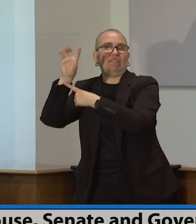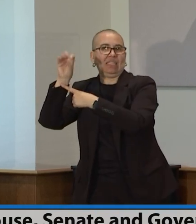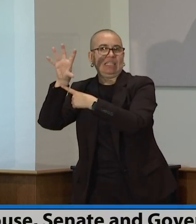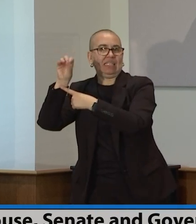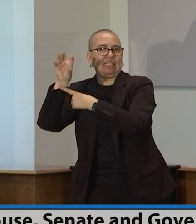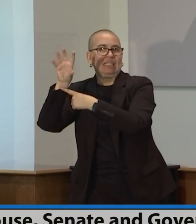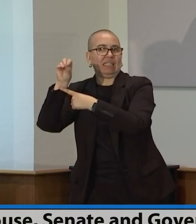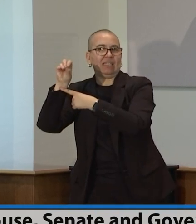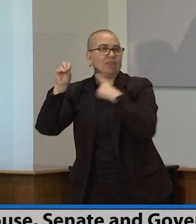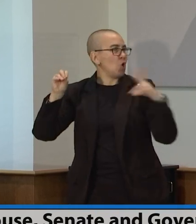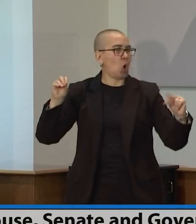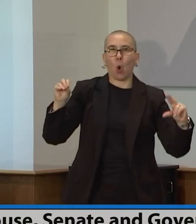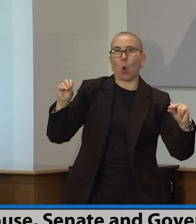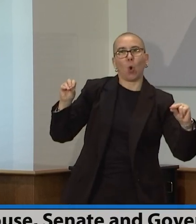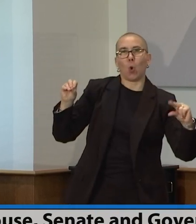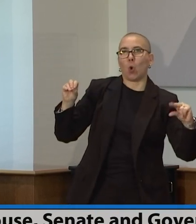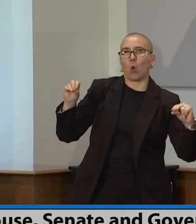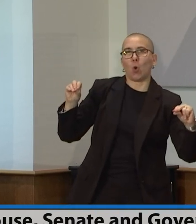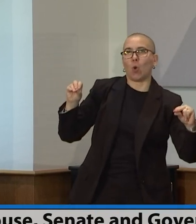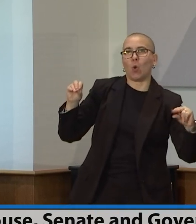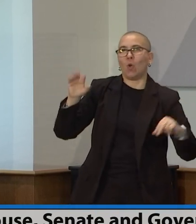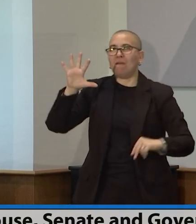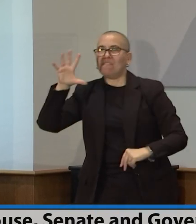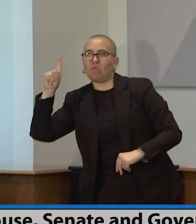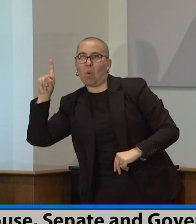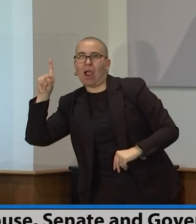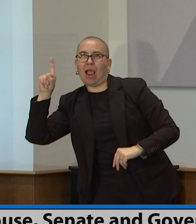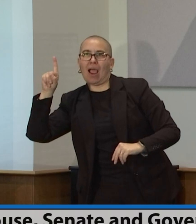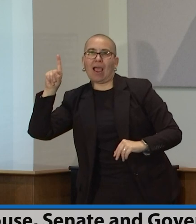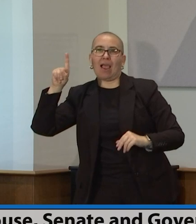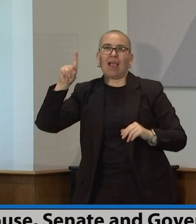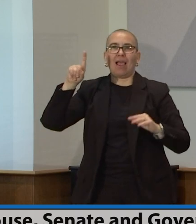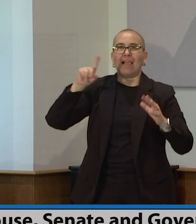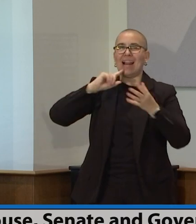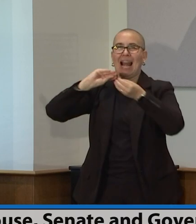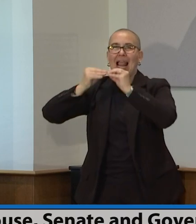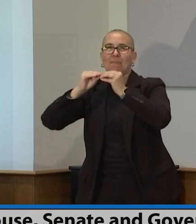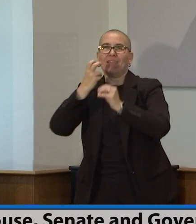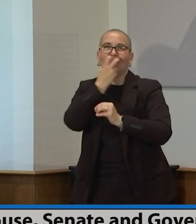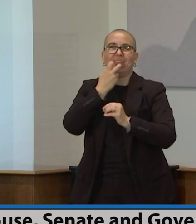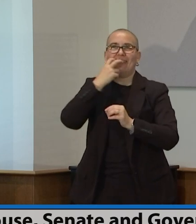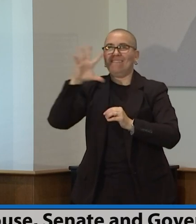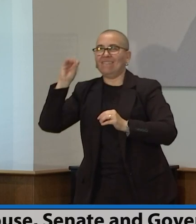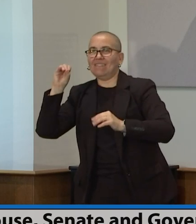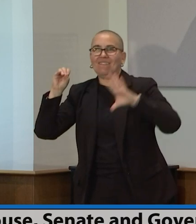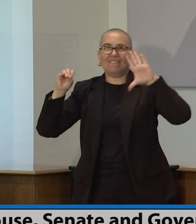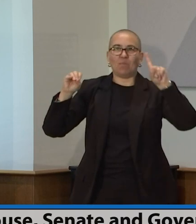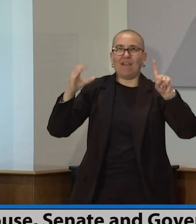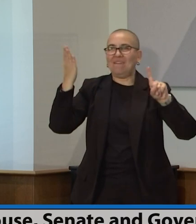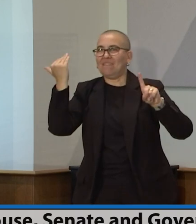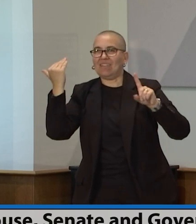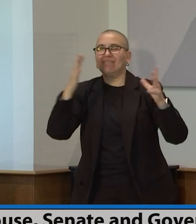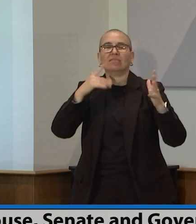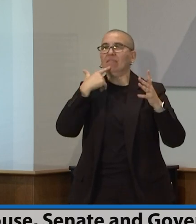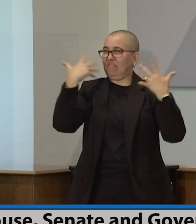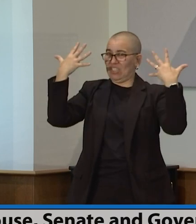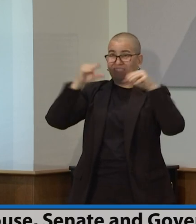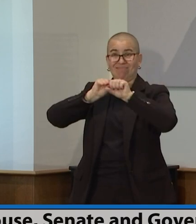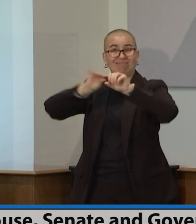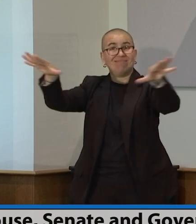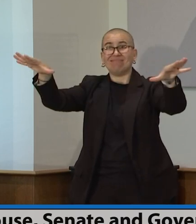Yeah, what do you? It'll be a little 50 with this in there. 51.2 or something. We'll get it to you. On that. So it's roughly in that neighborhood.